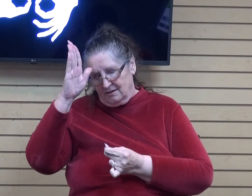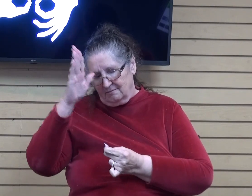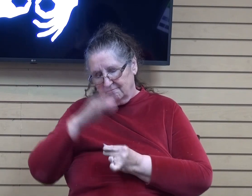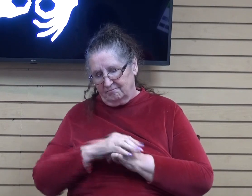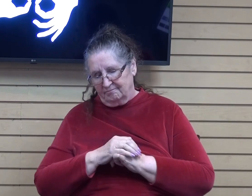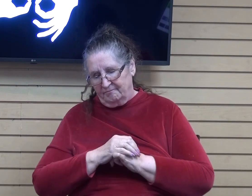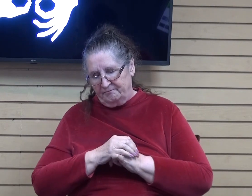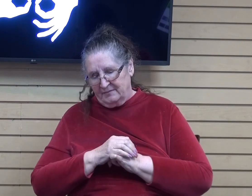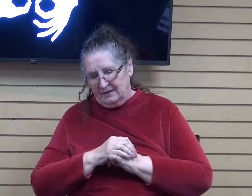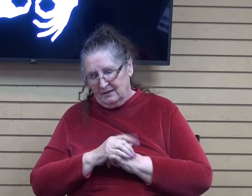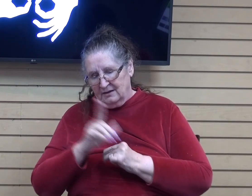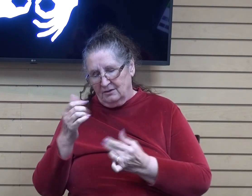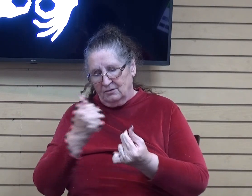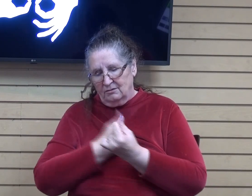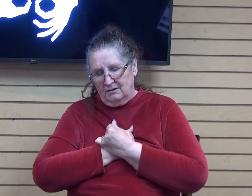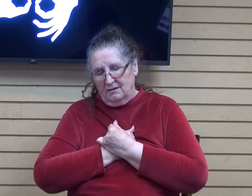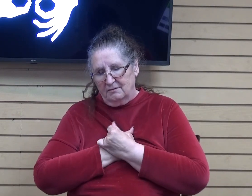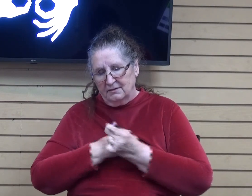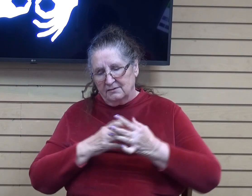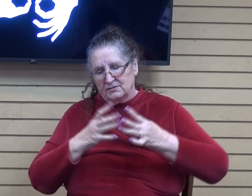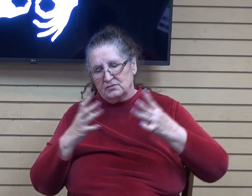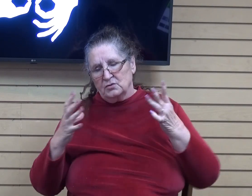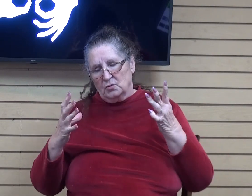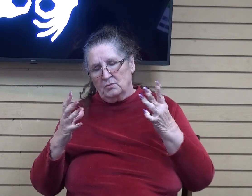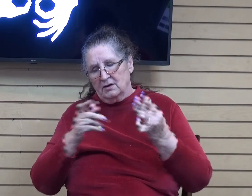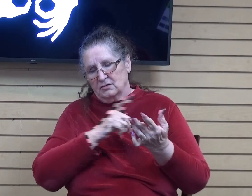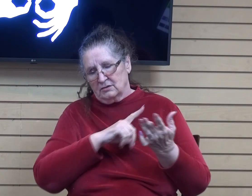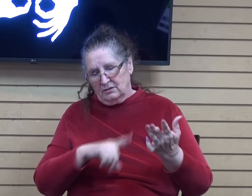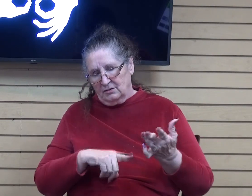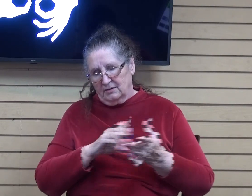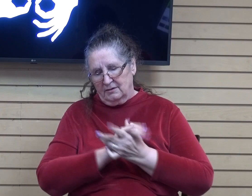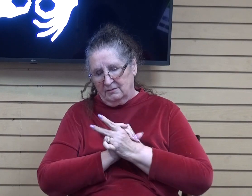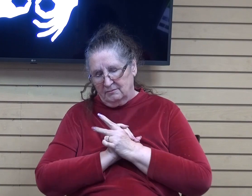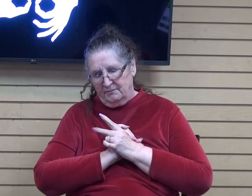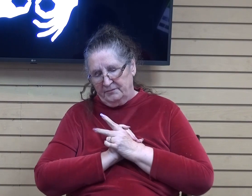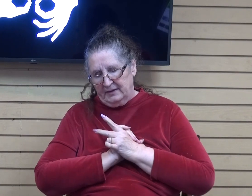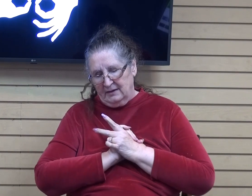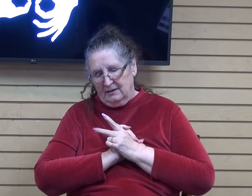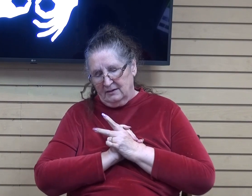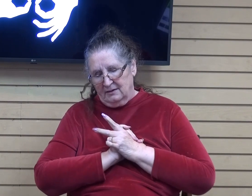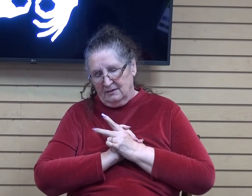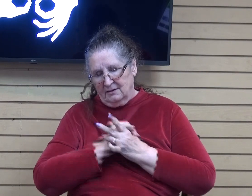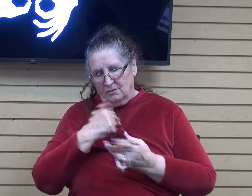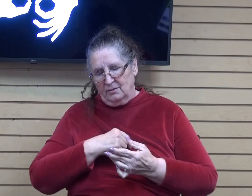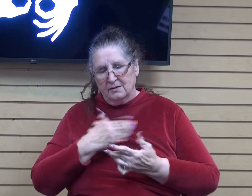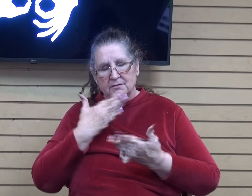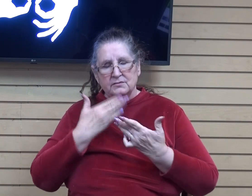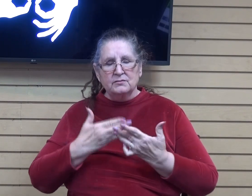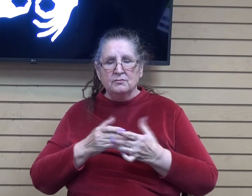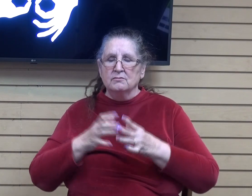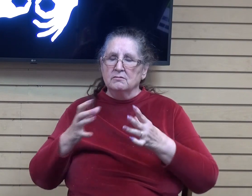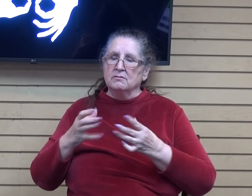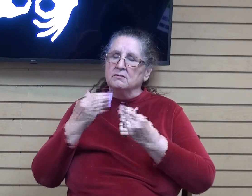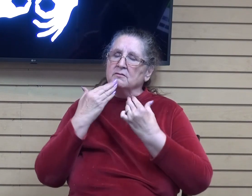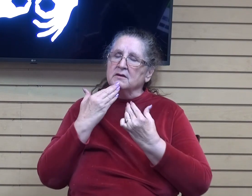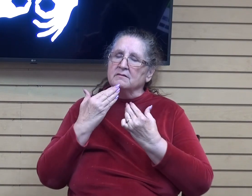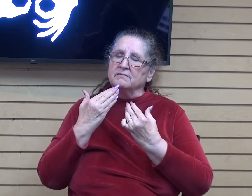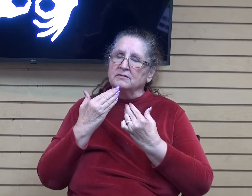you love us so much lord and we are so grateful and thankful for that